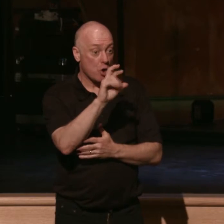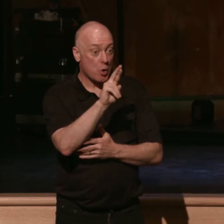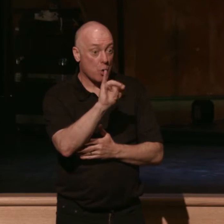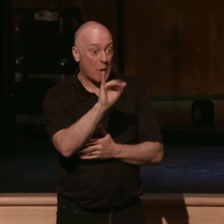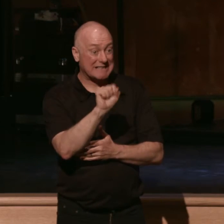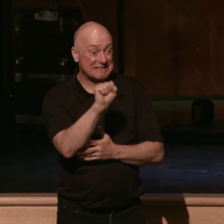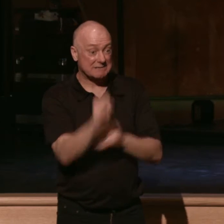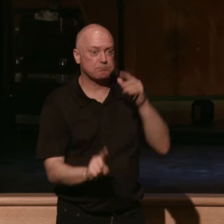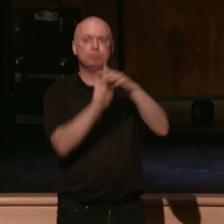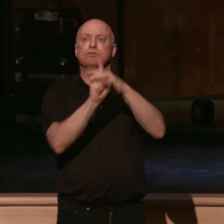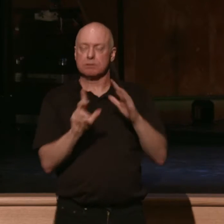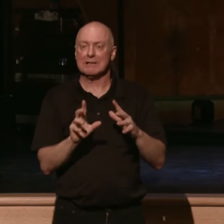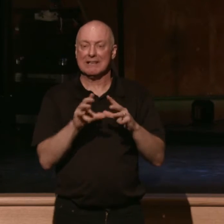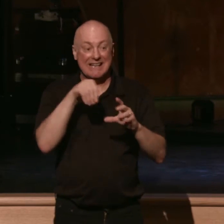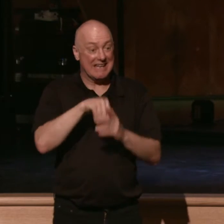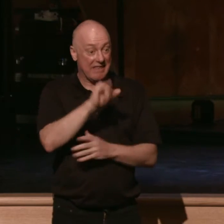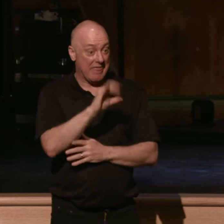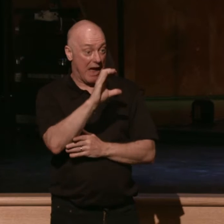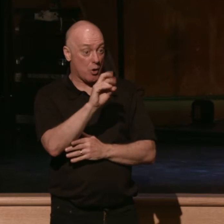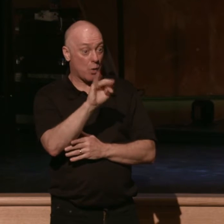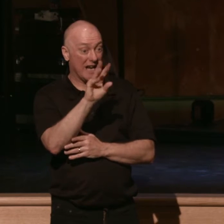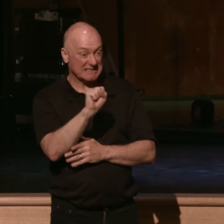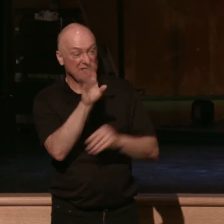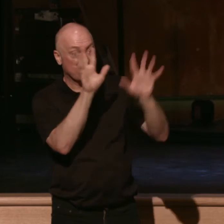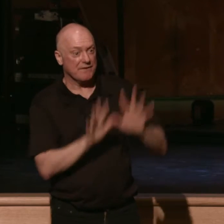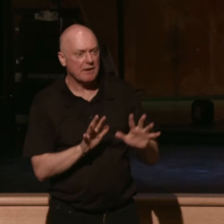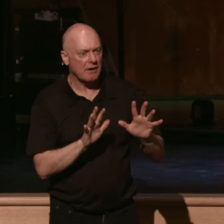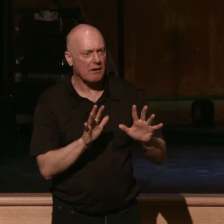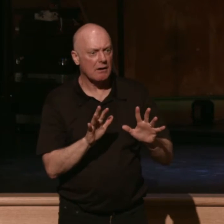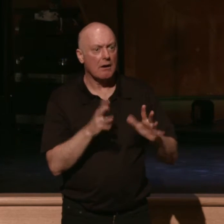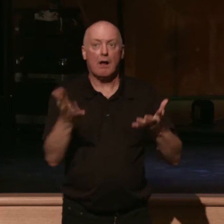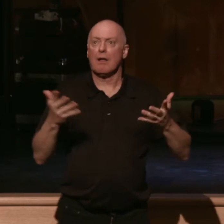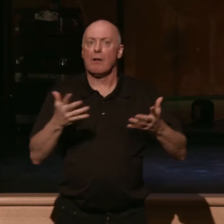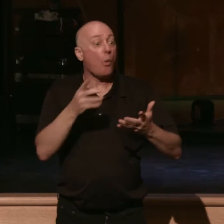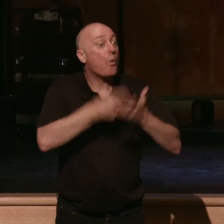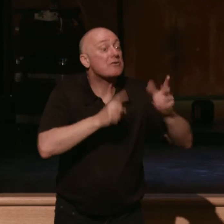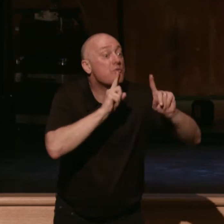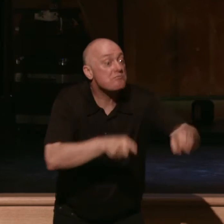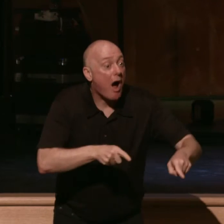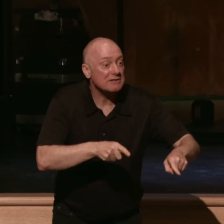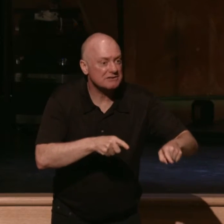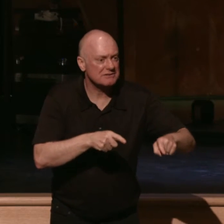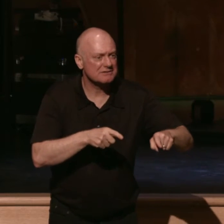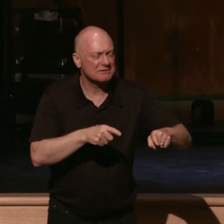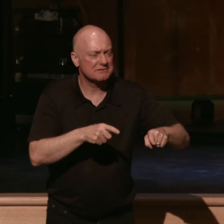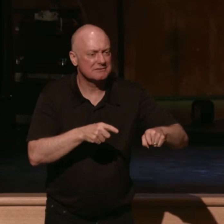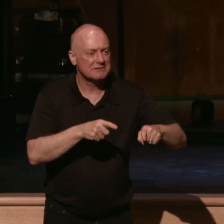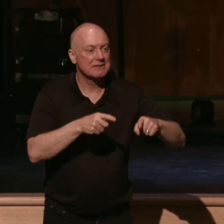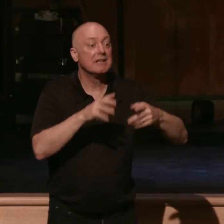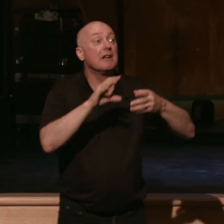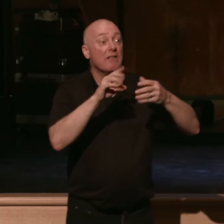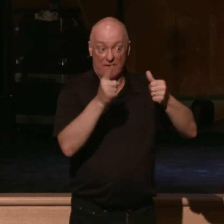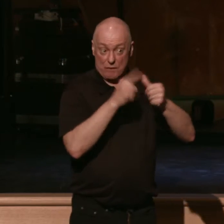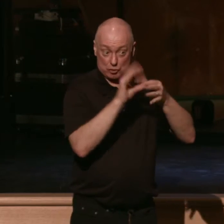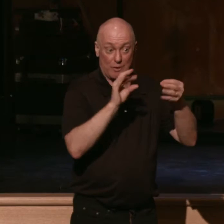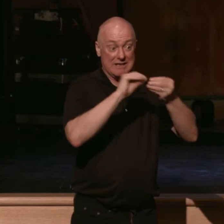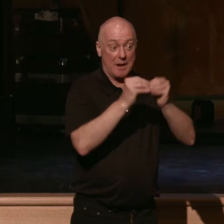And in the crisis, in the fear, what's their response? You can read about the original story if you want to go to Numbers, Numbers 13 and 14, but